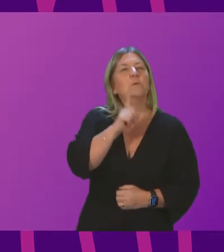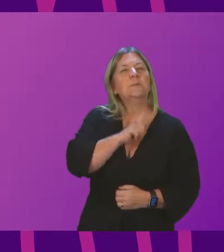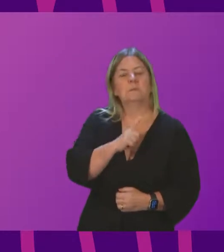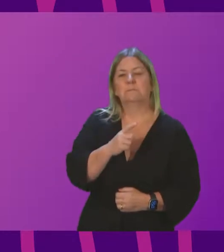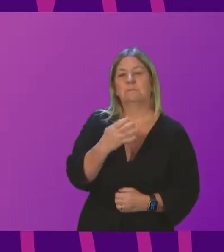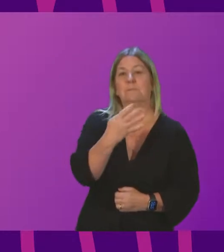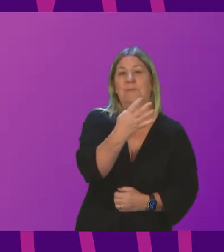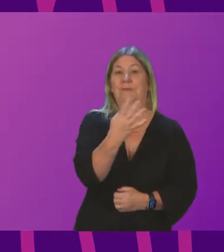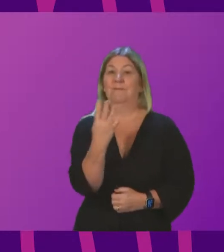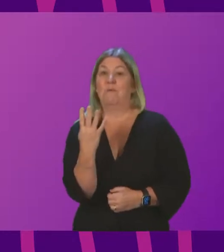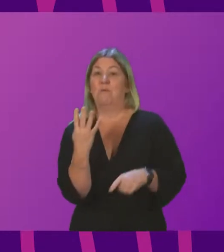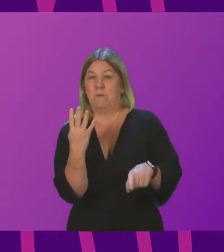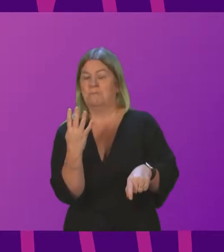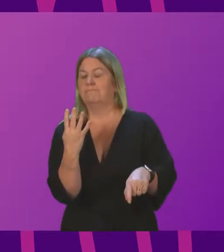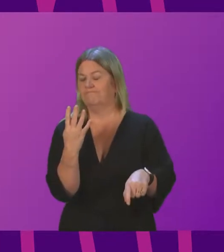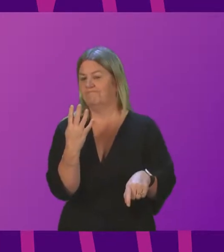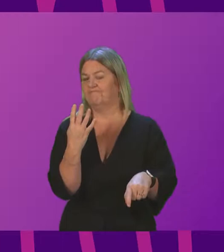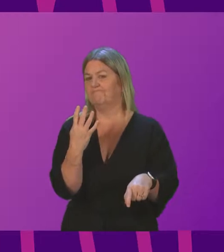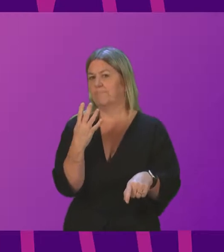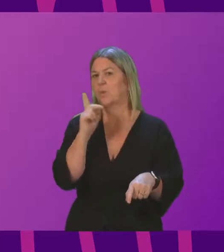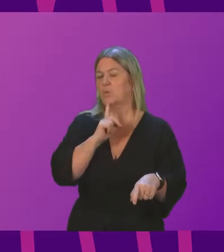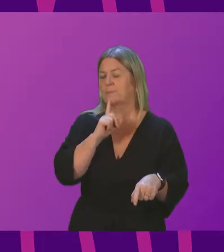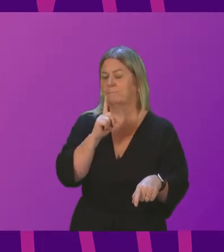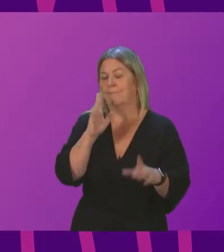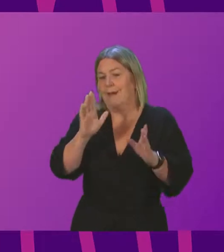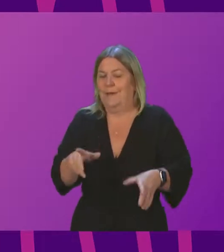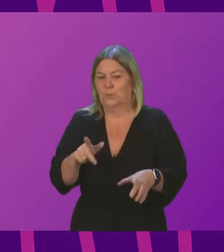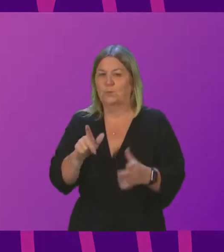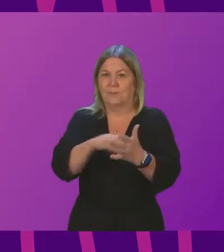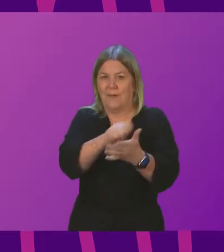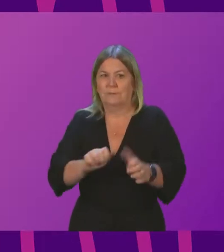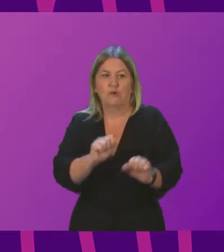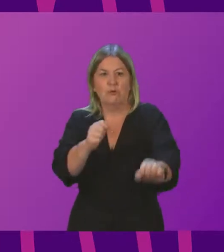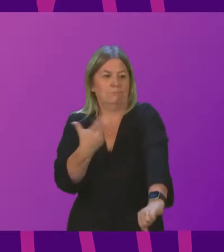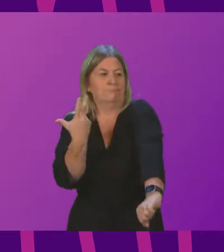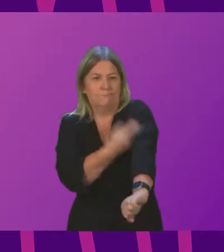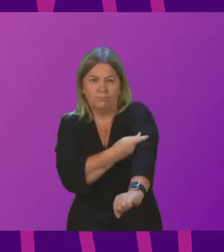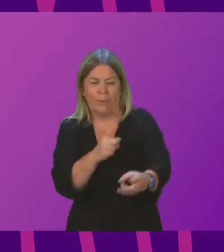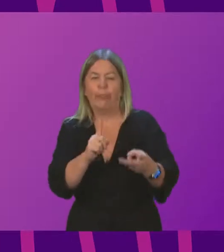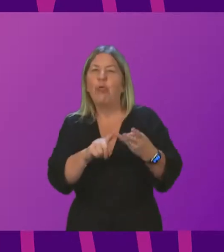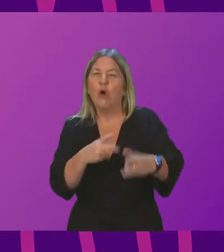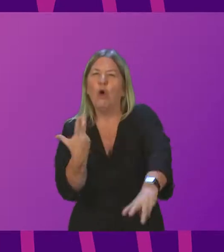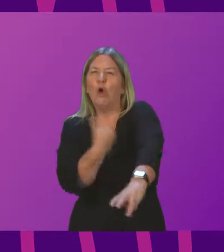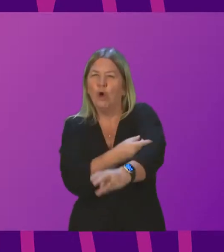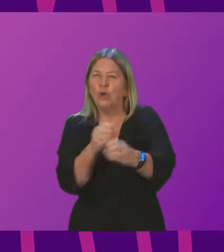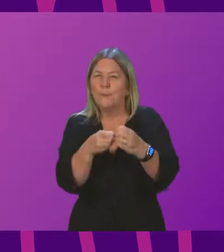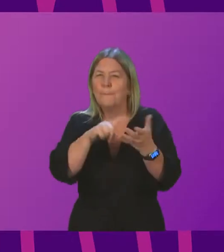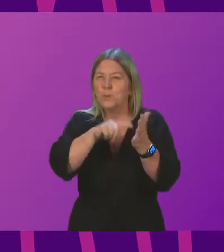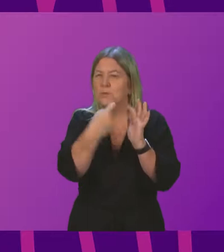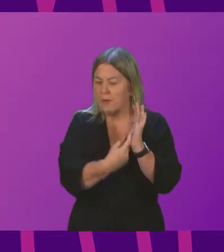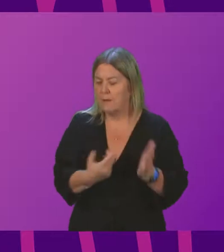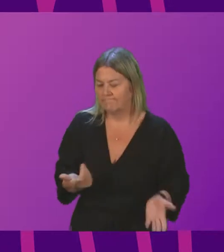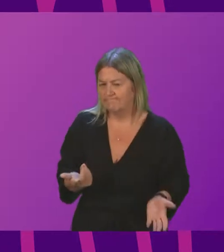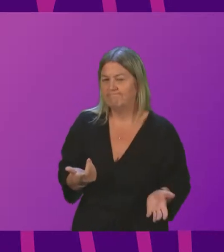had to cancel her booster vaccination appointment. Because she caught Covid. Thankfully she has now recovered, but the family have been trying to rebook